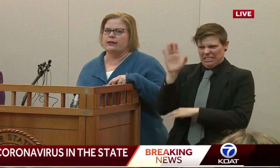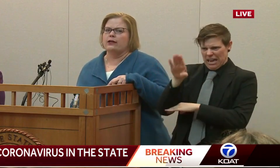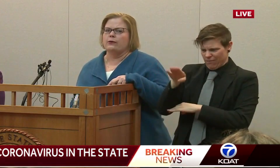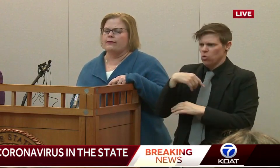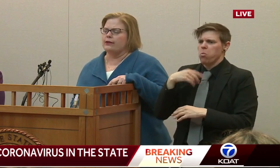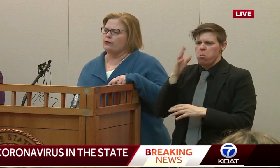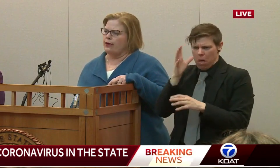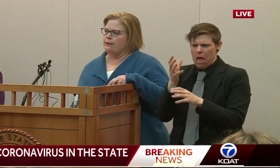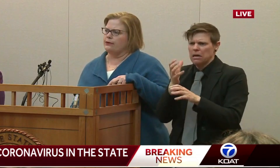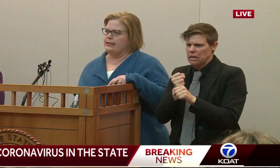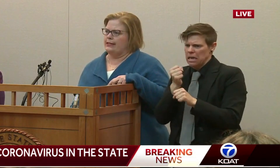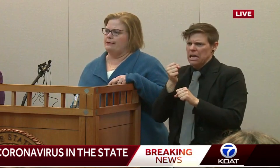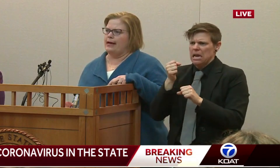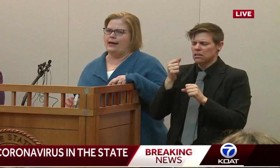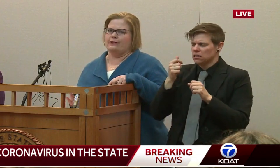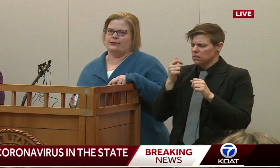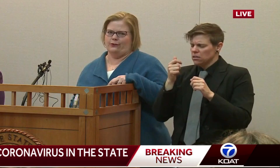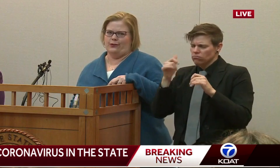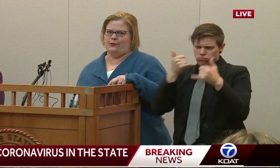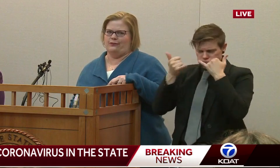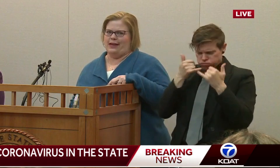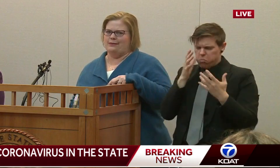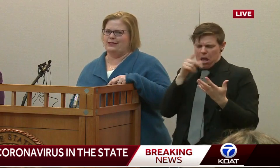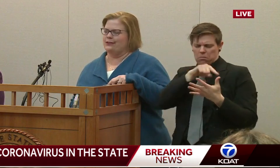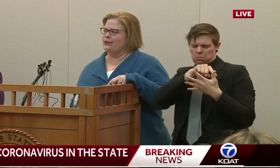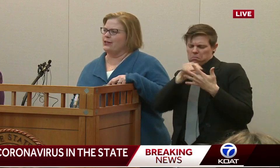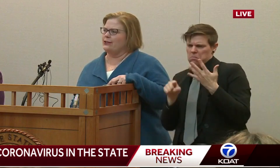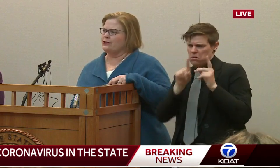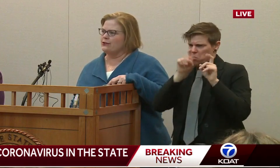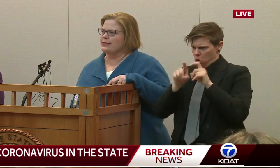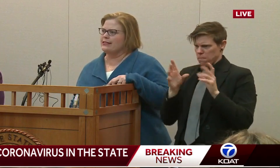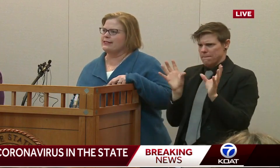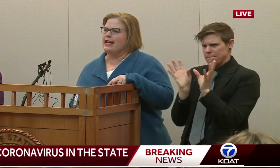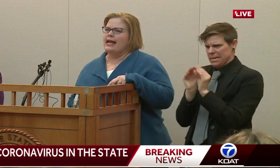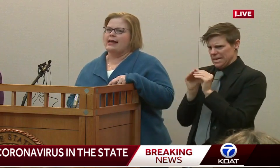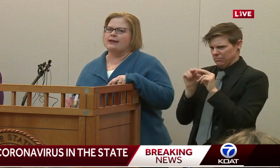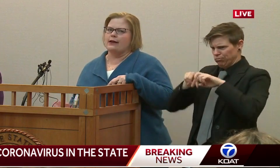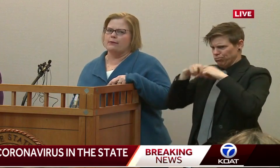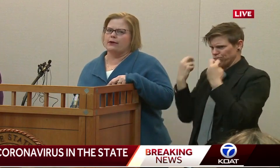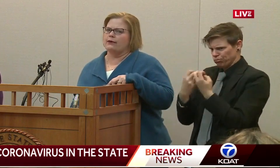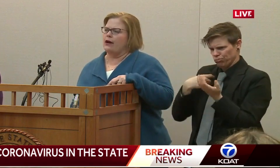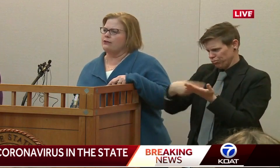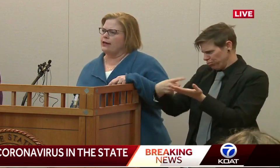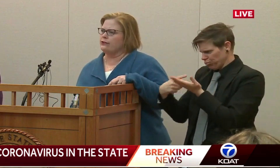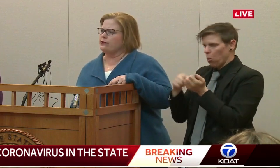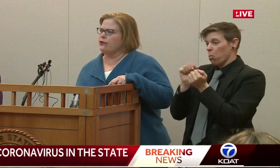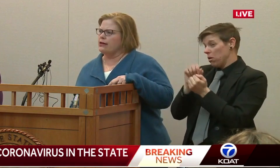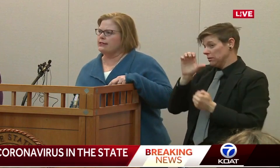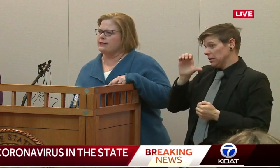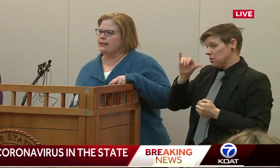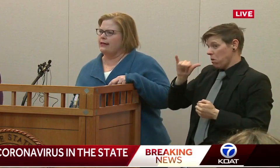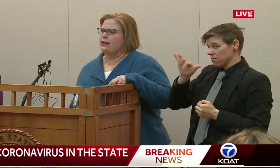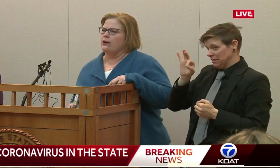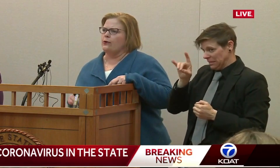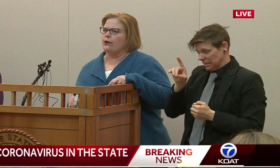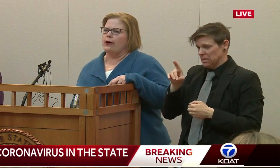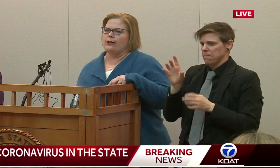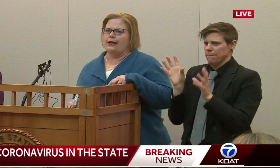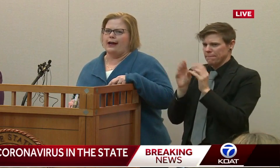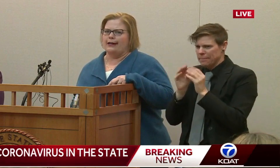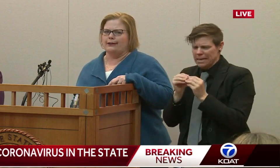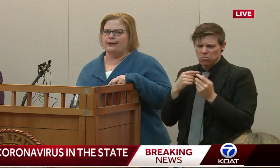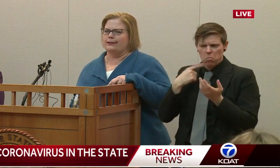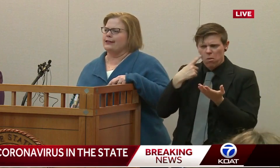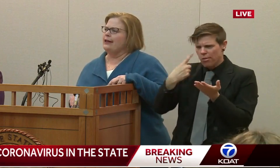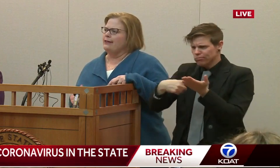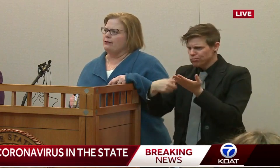challenges. We have an incredible team at Children, Youth, and Families, Early Childhood Services, and a number of contractors across the state who are